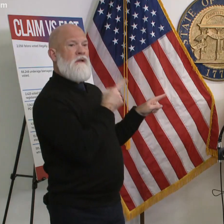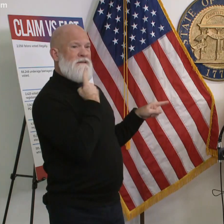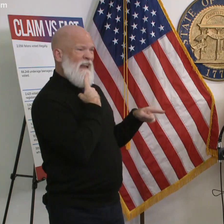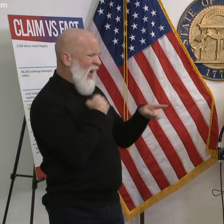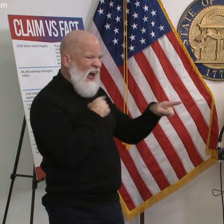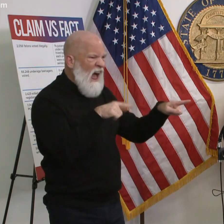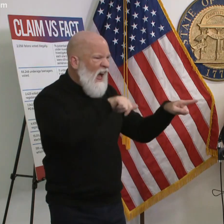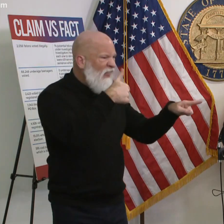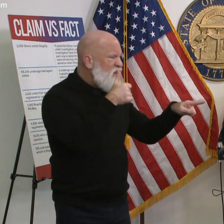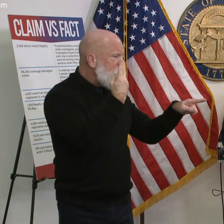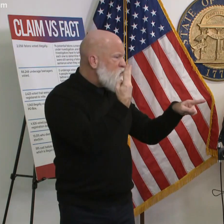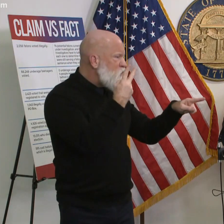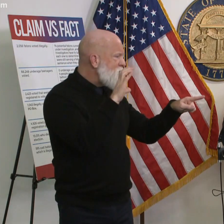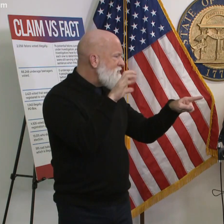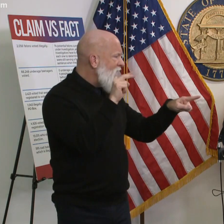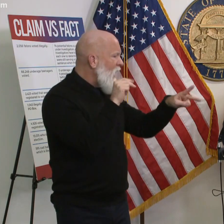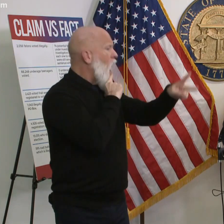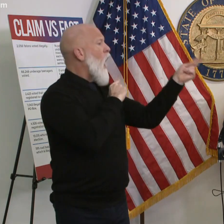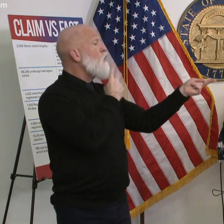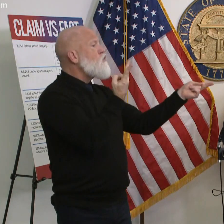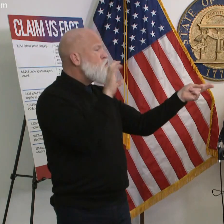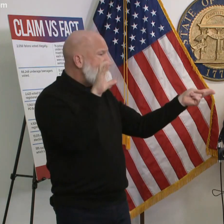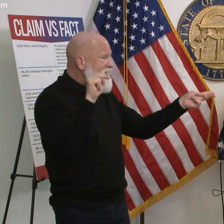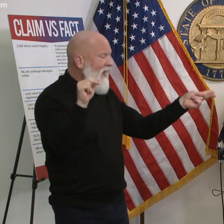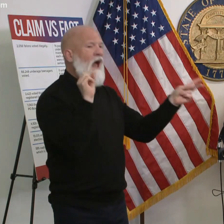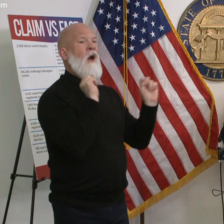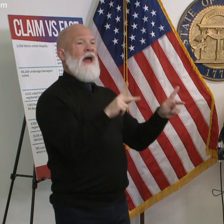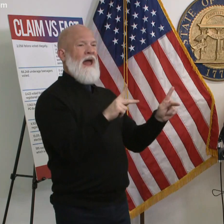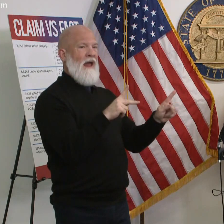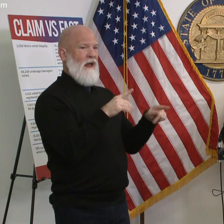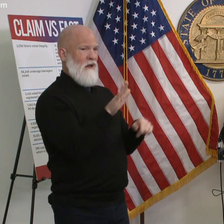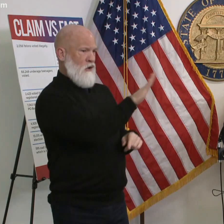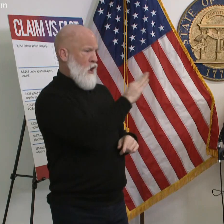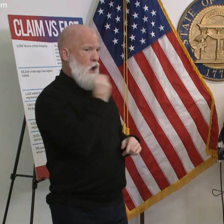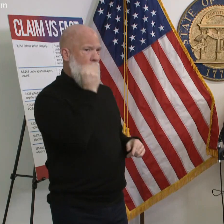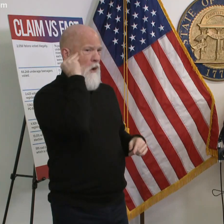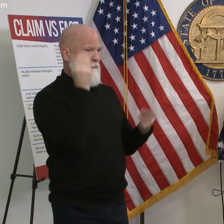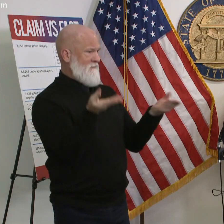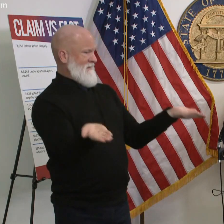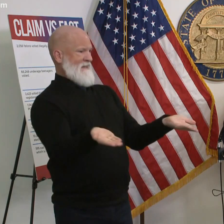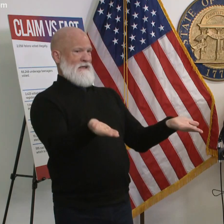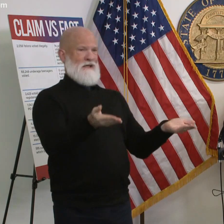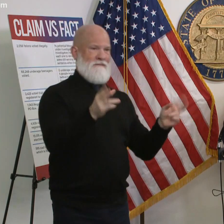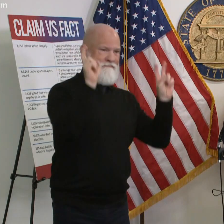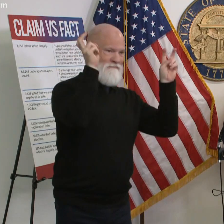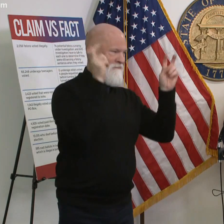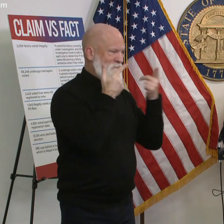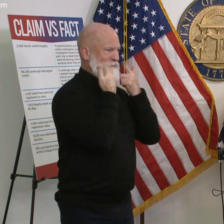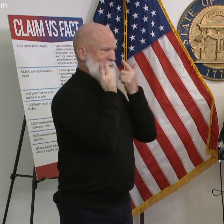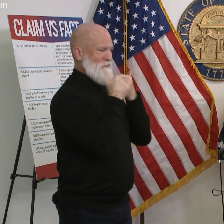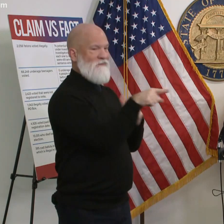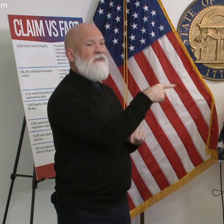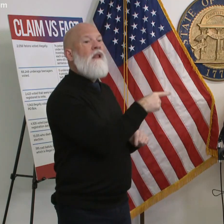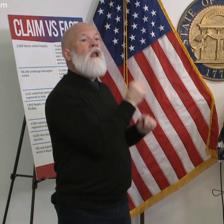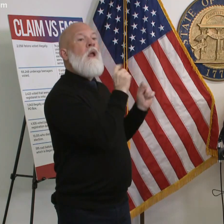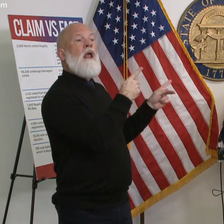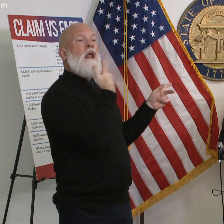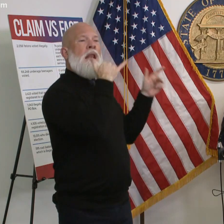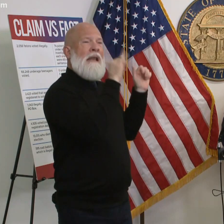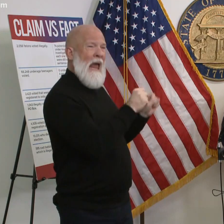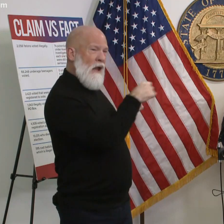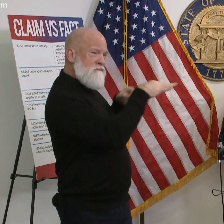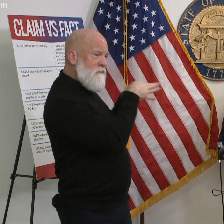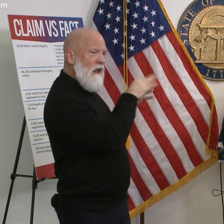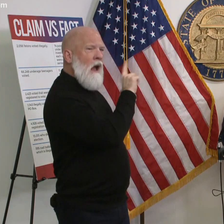what you think is your hometown or something um can you give us the latest number of outstanding absentee ballots